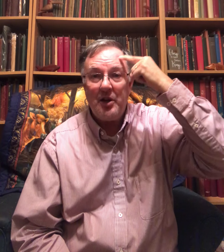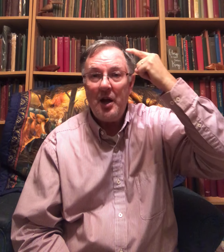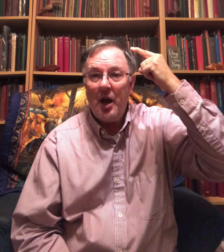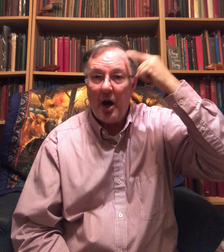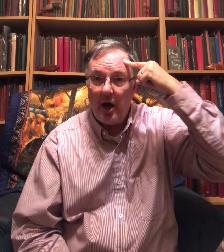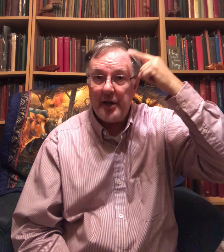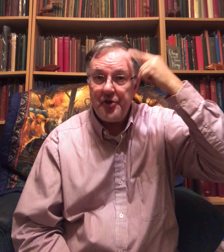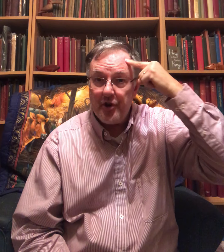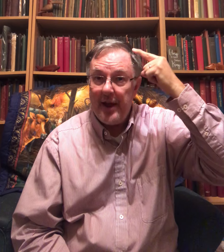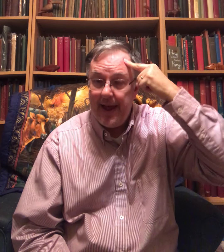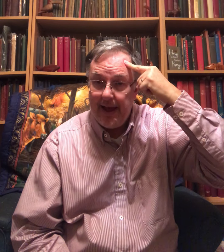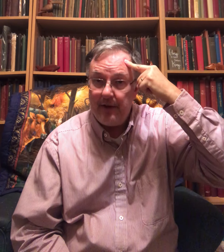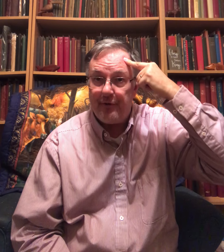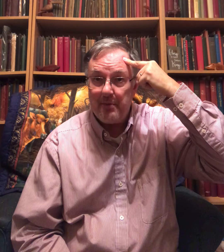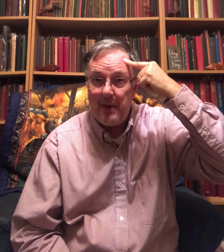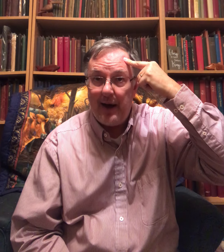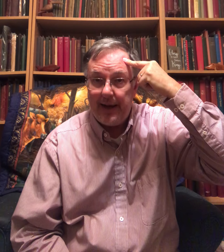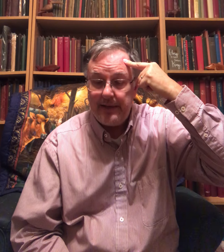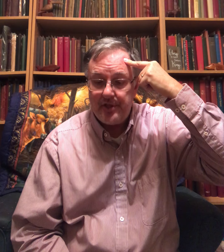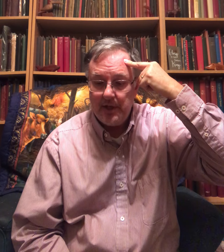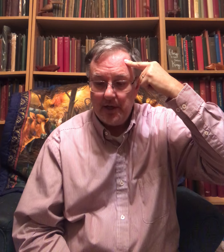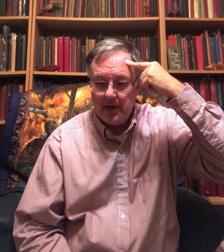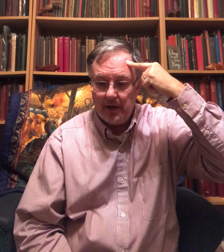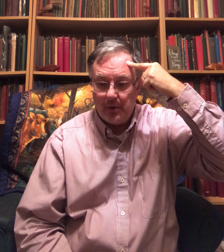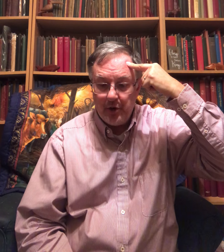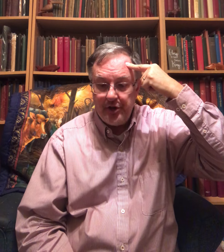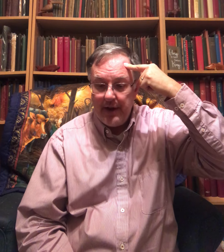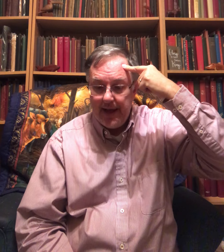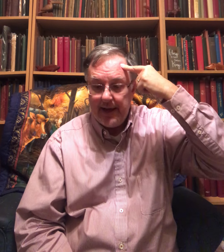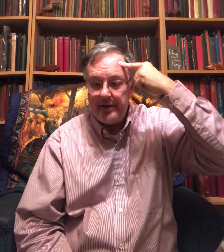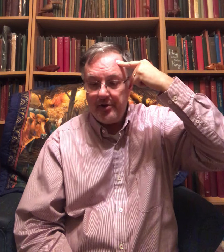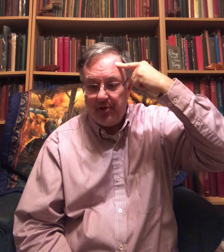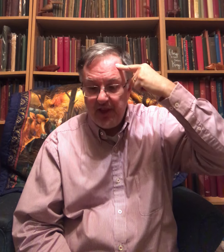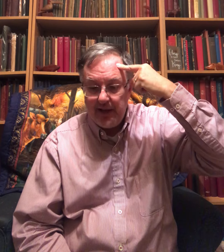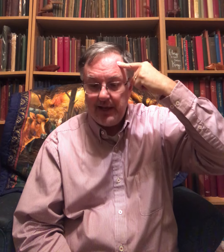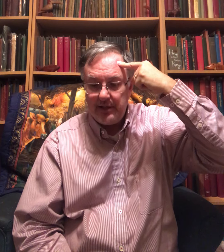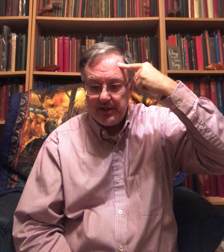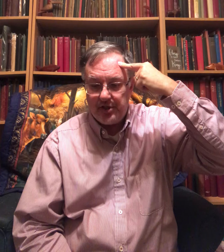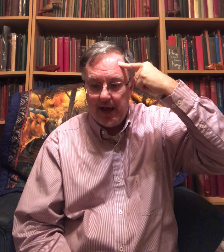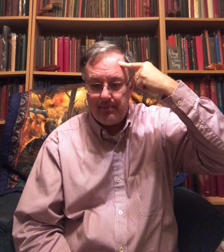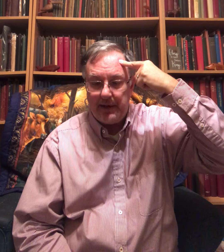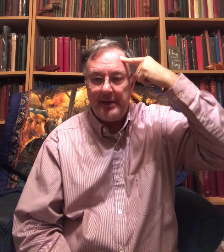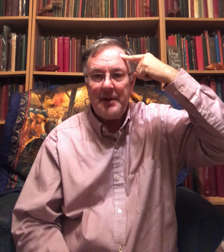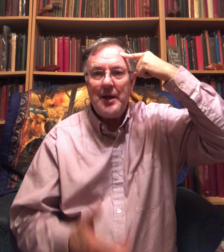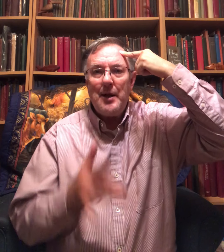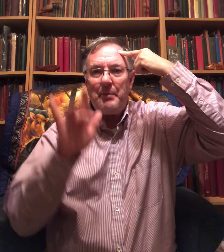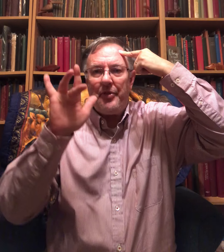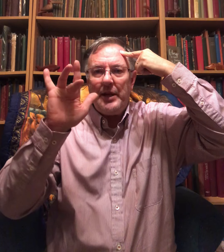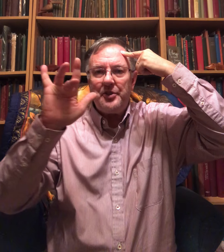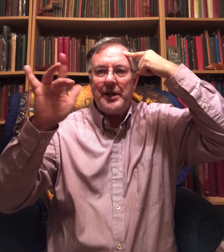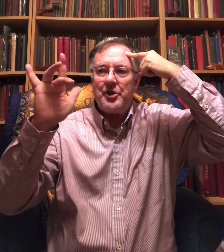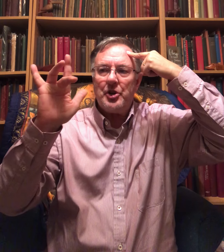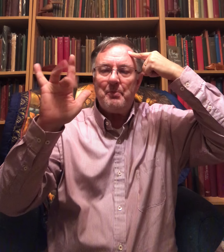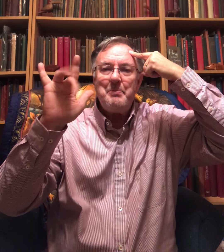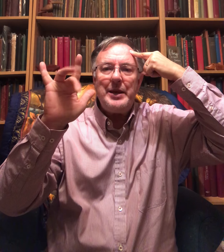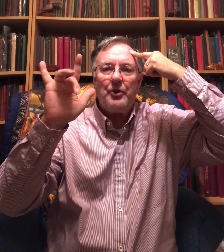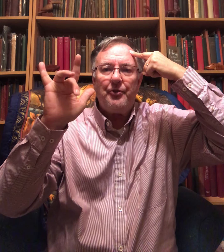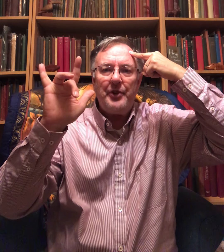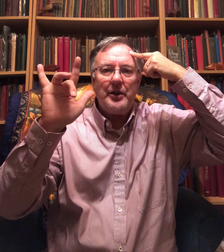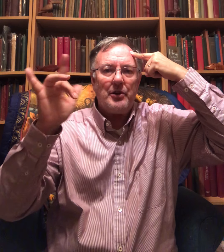on your head for mind, where your head, your thinking is happening. But then take your middle finger